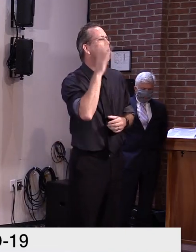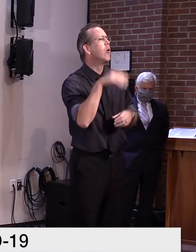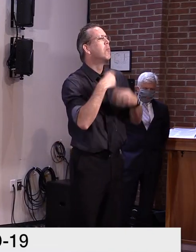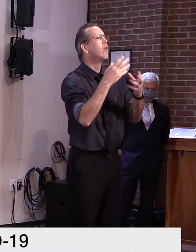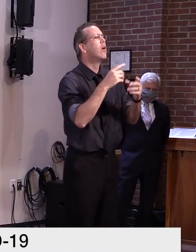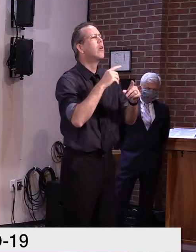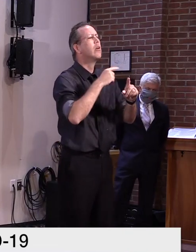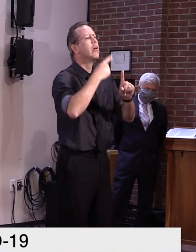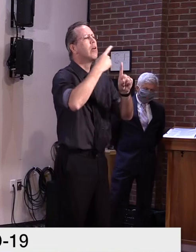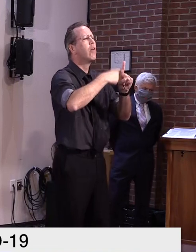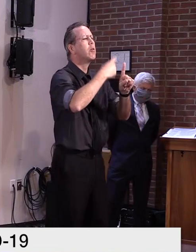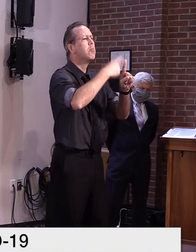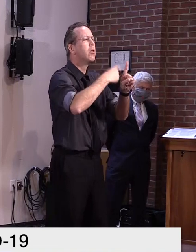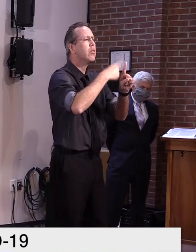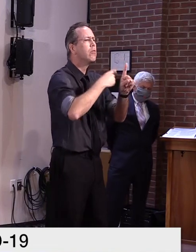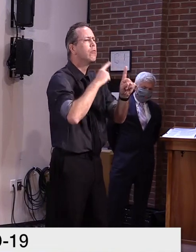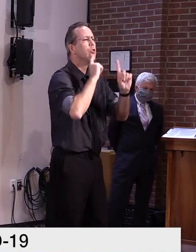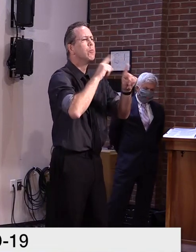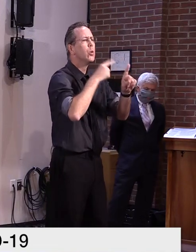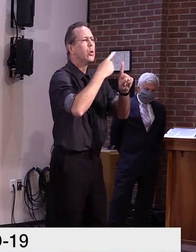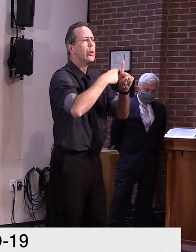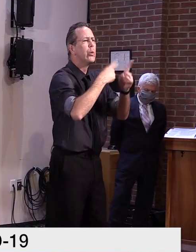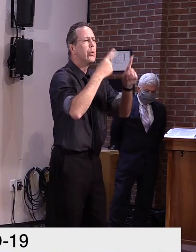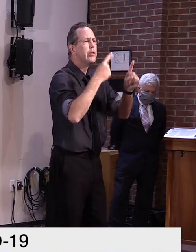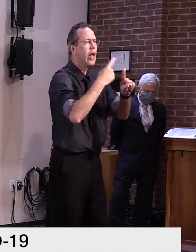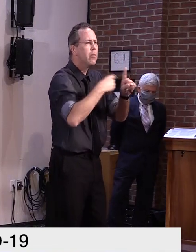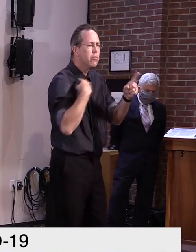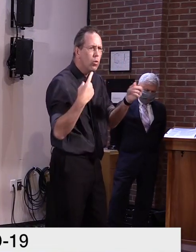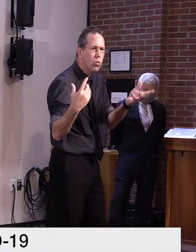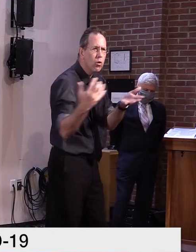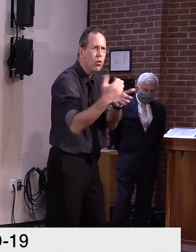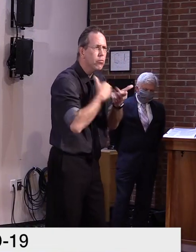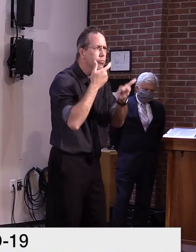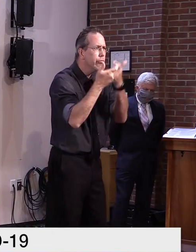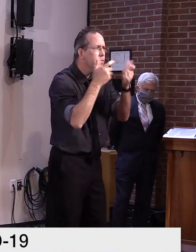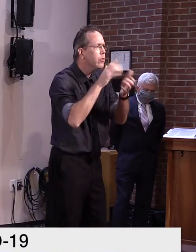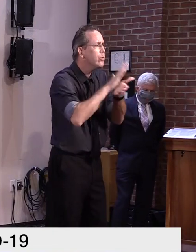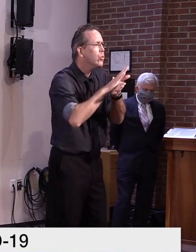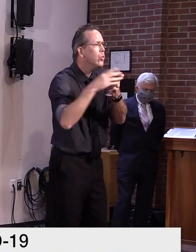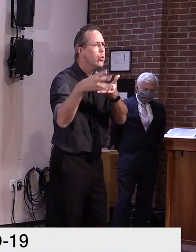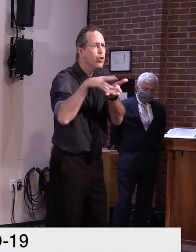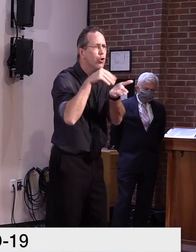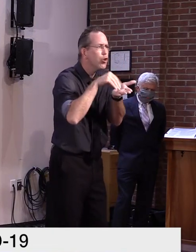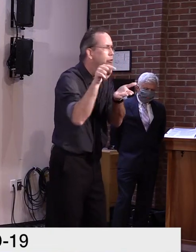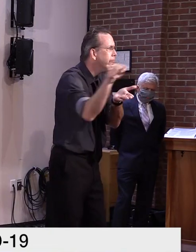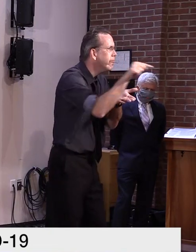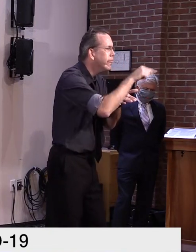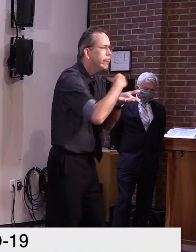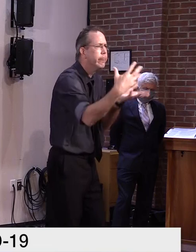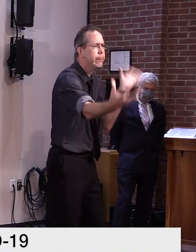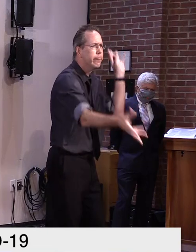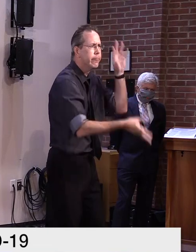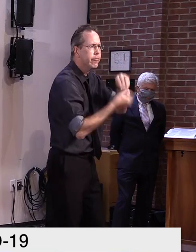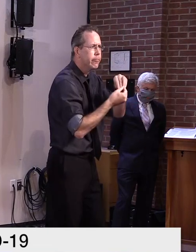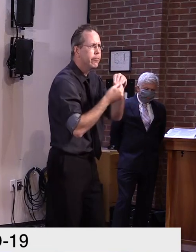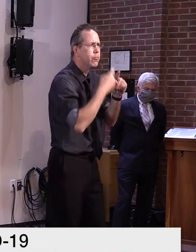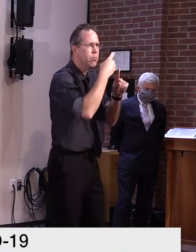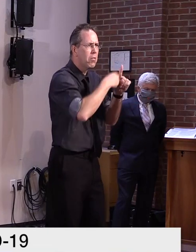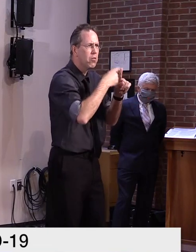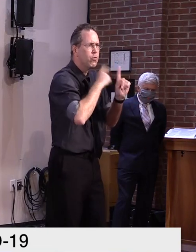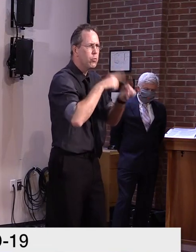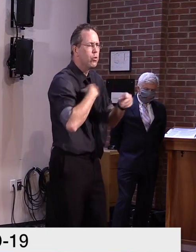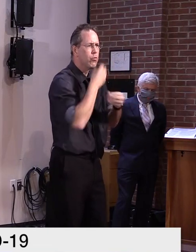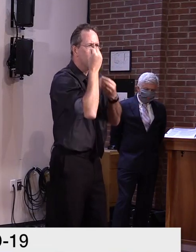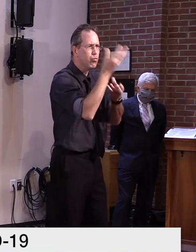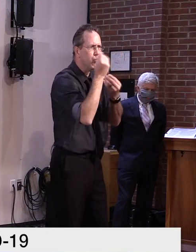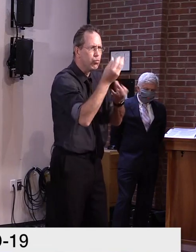identify the patterns of, uh, learning opportunities that are occurring in our schools. And I think we'll use that in a couple of levels. One is to contemplate